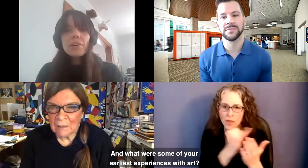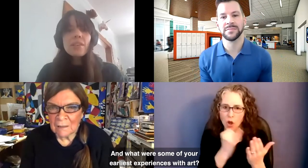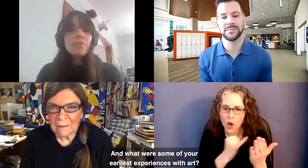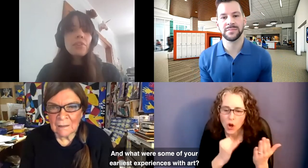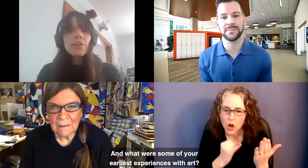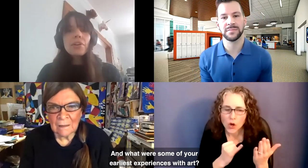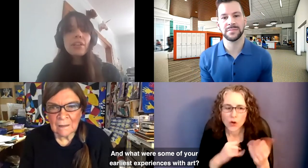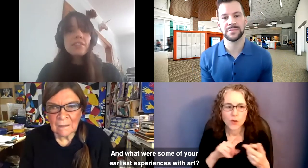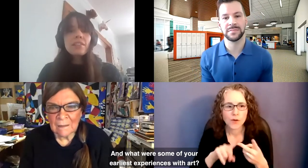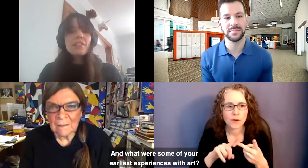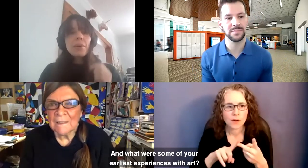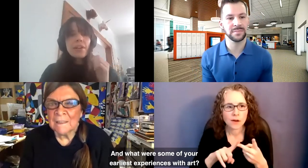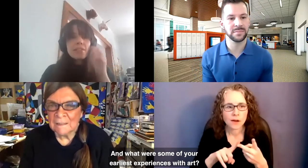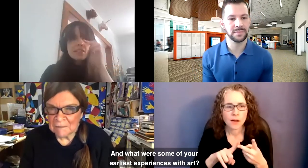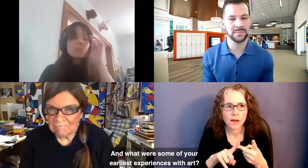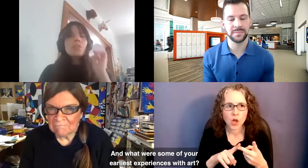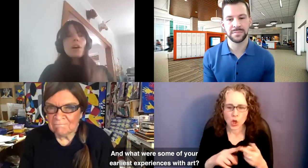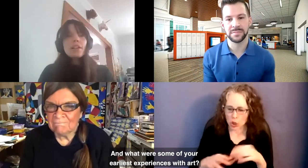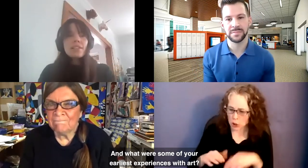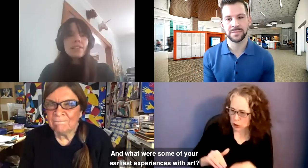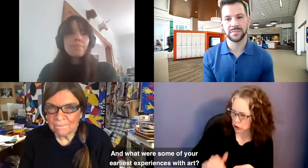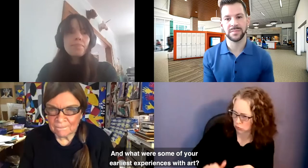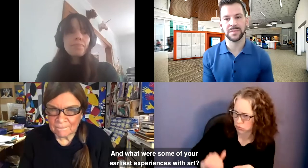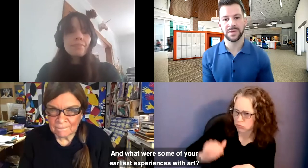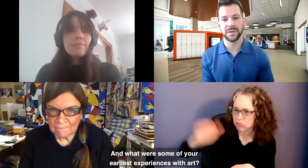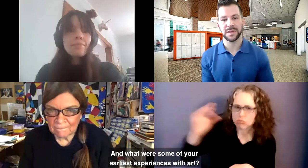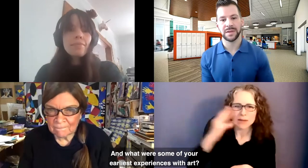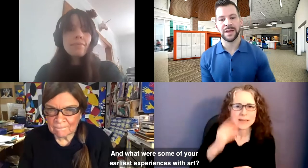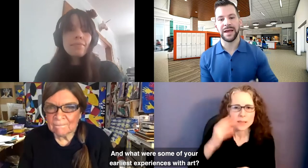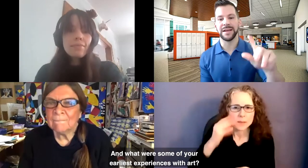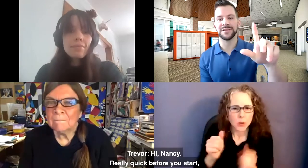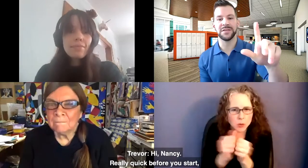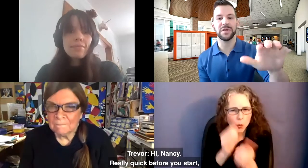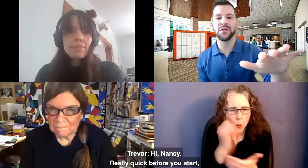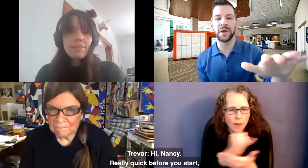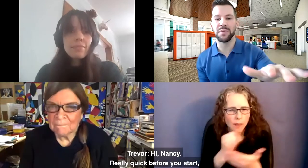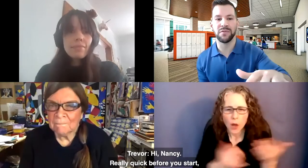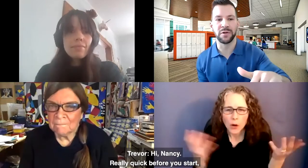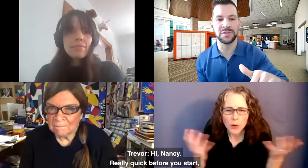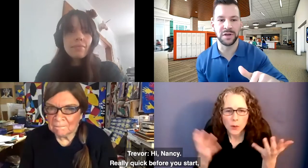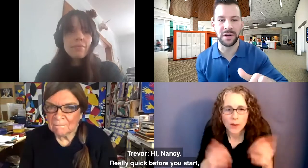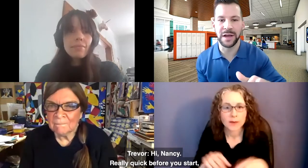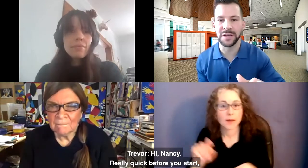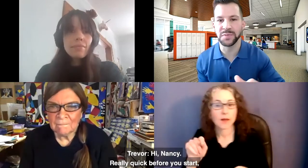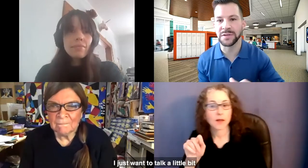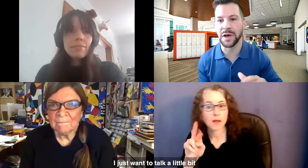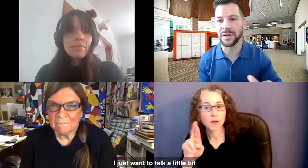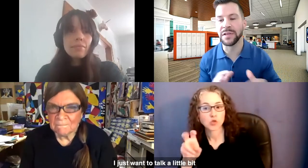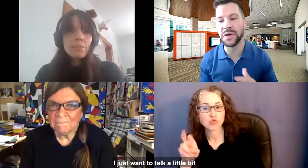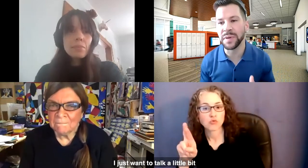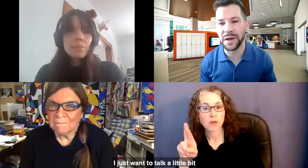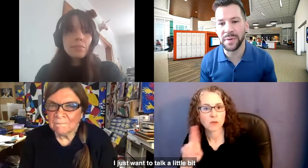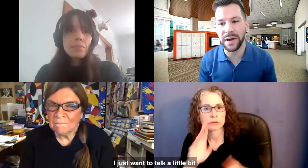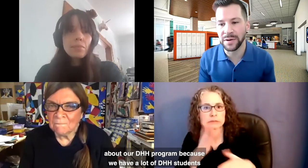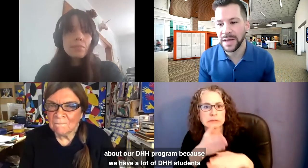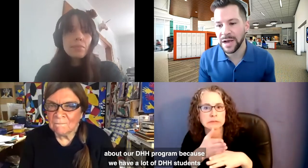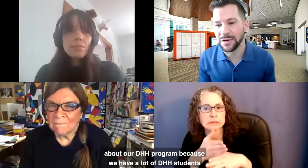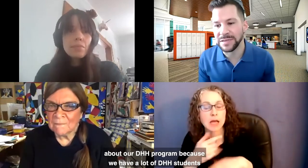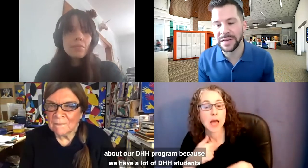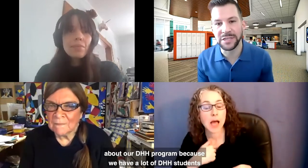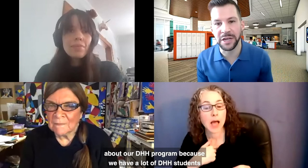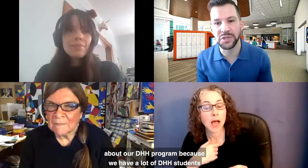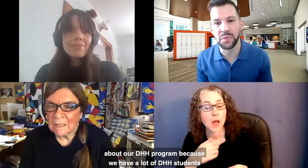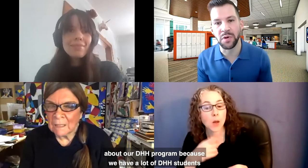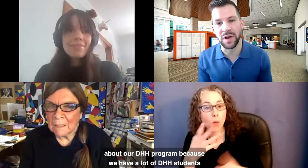what were some of your earliest experiences with art? Trevor speaking. Hey, Nancy, really quick before you start, I just want to talk a little bit about